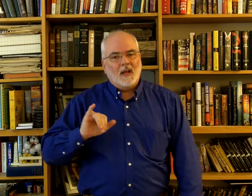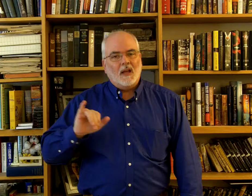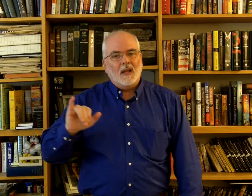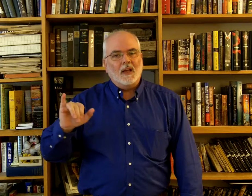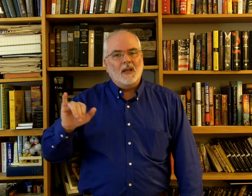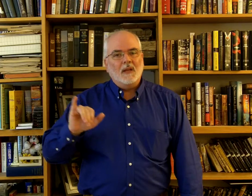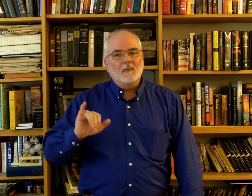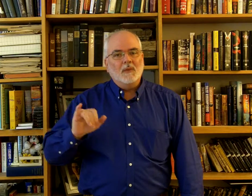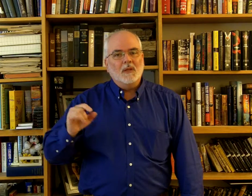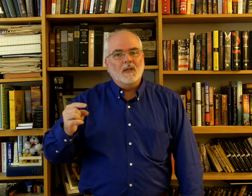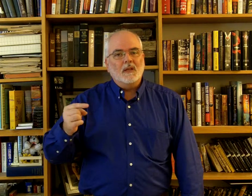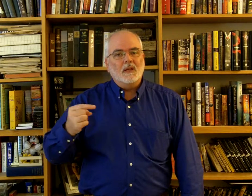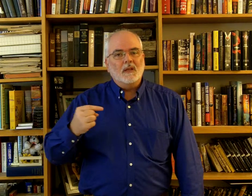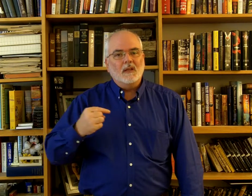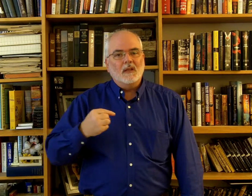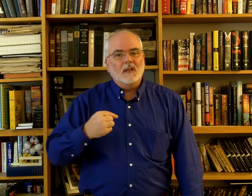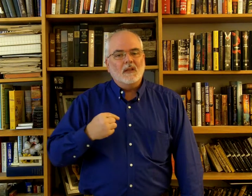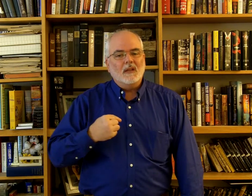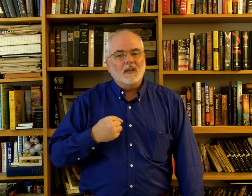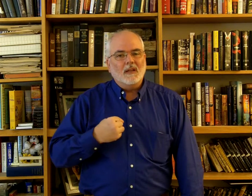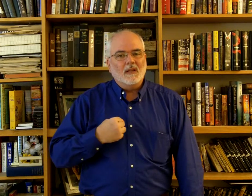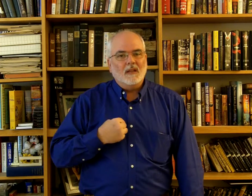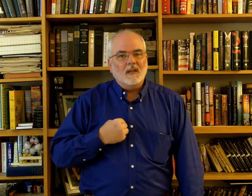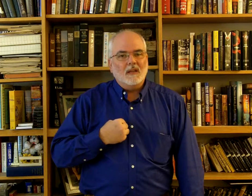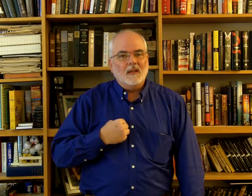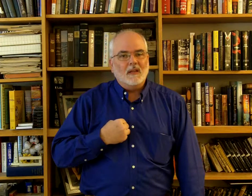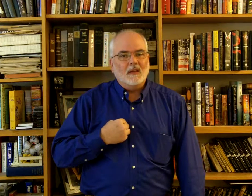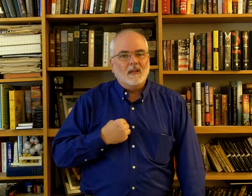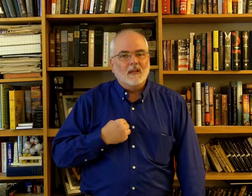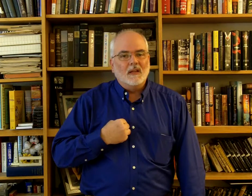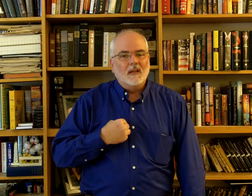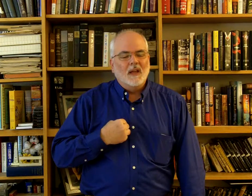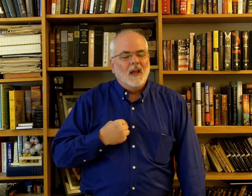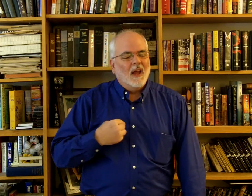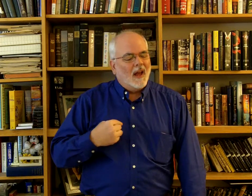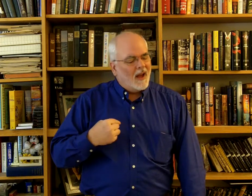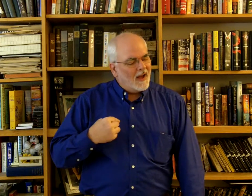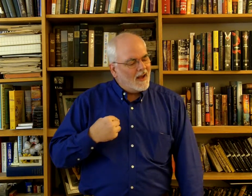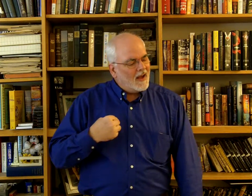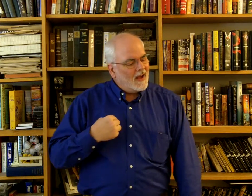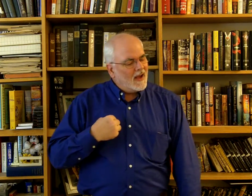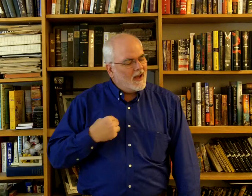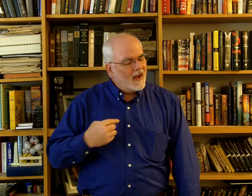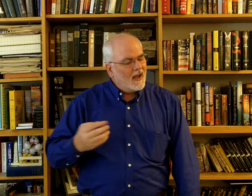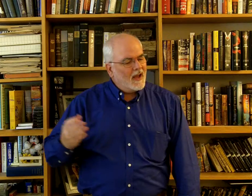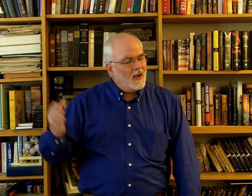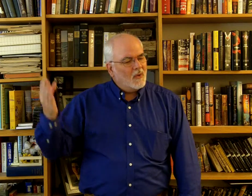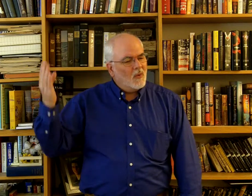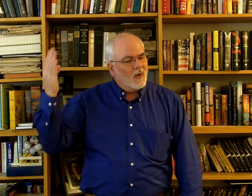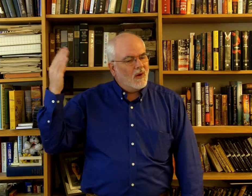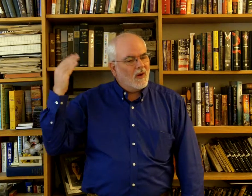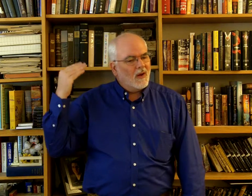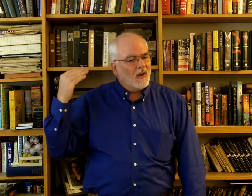me, I once